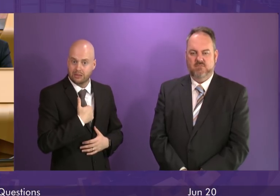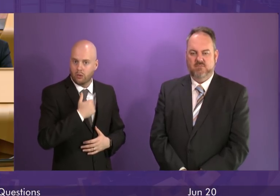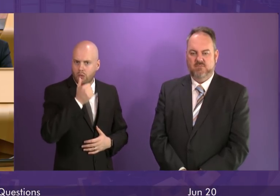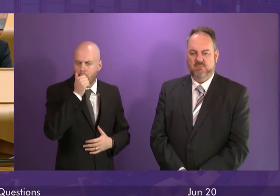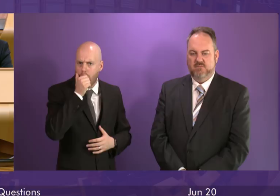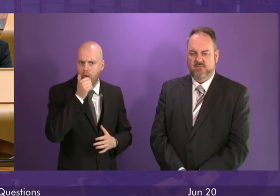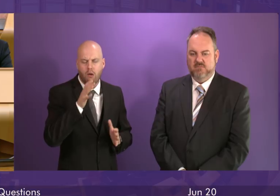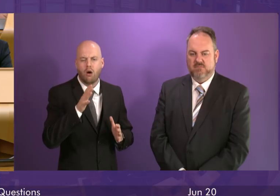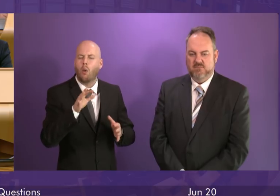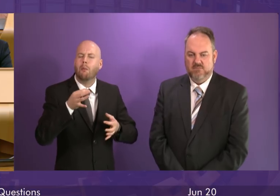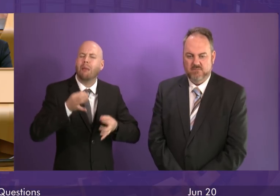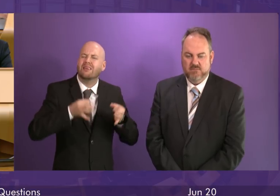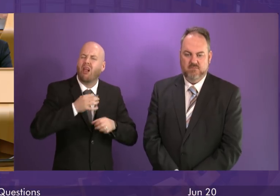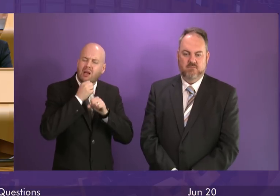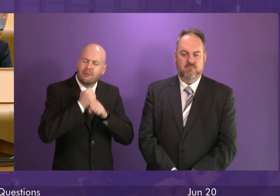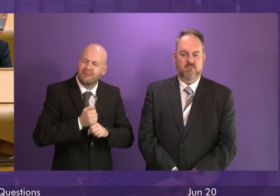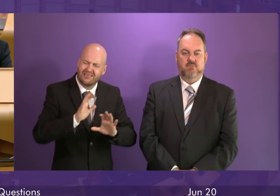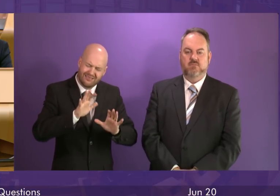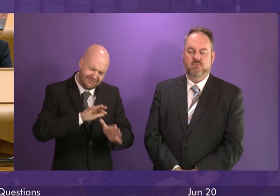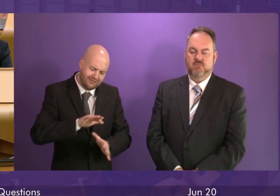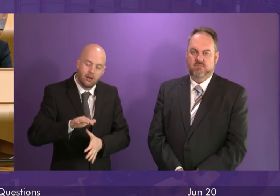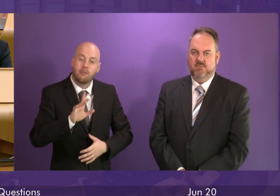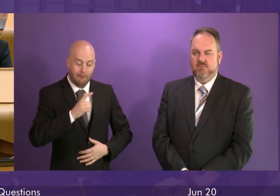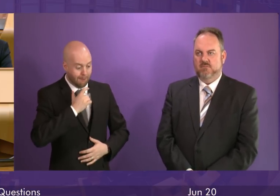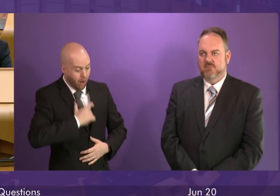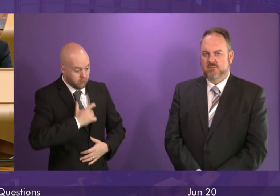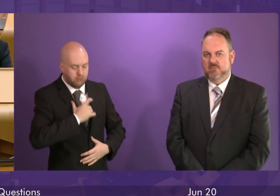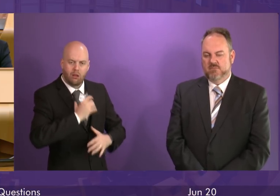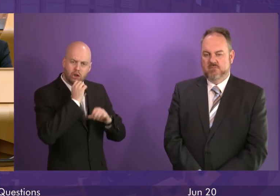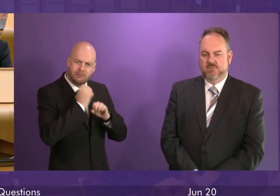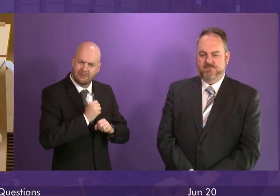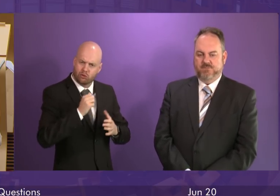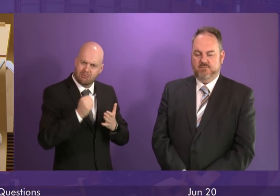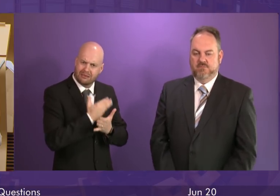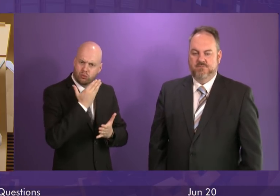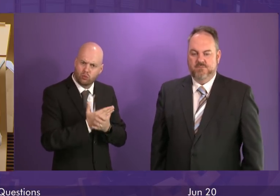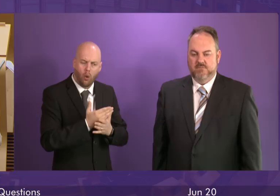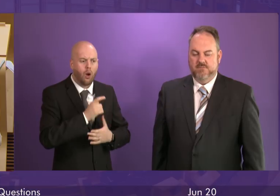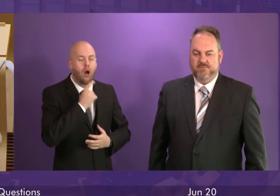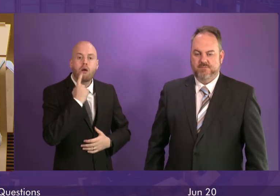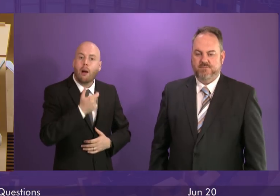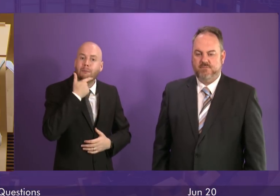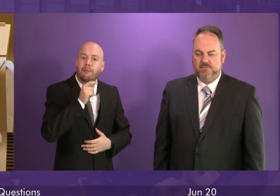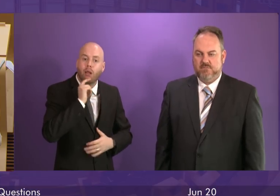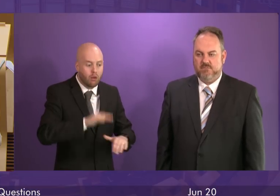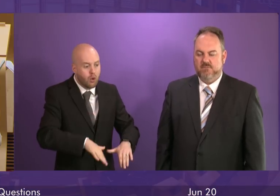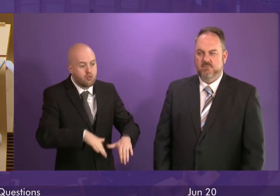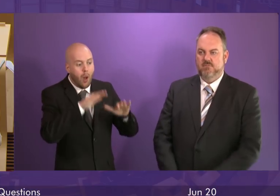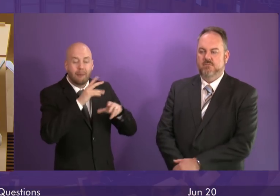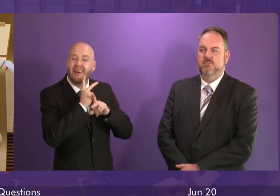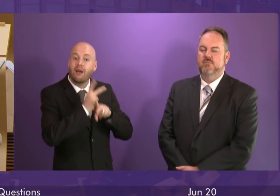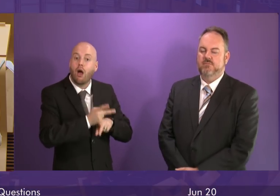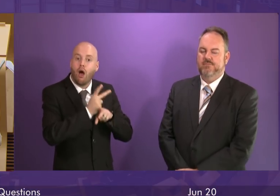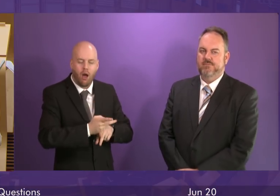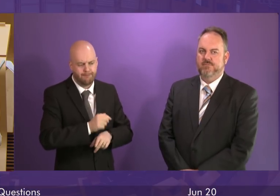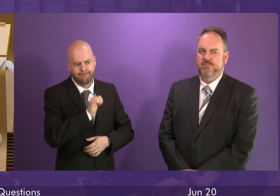consider it not just a political commitment but a personal commitment to improve the outcomes of young people who grow up in care. I attended the